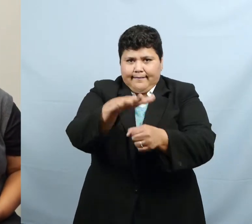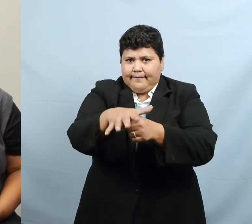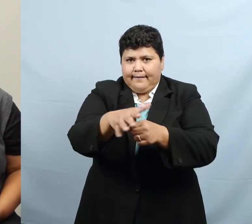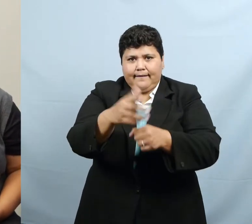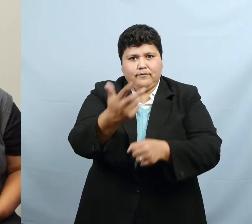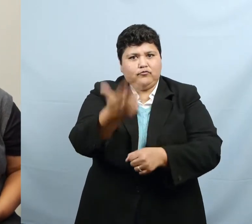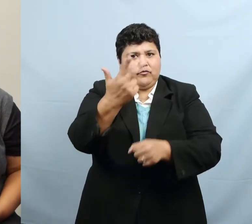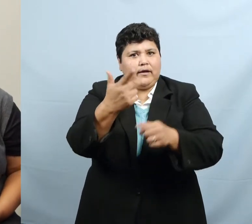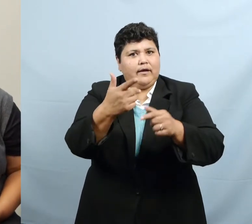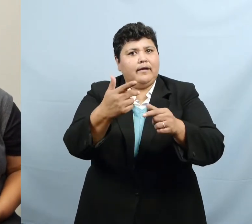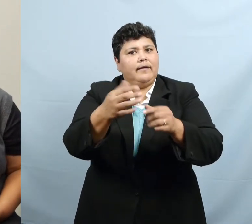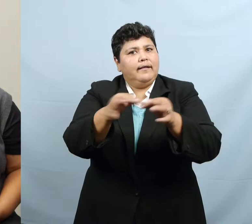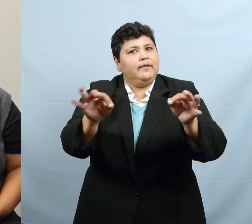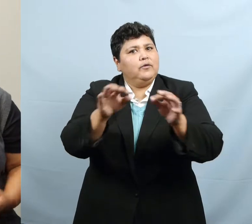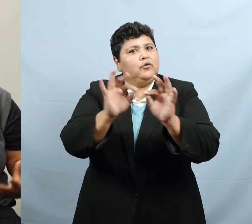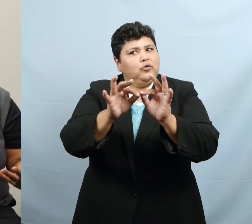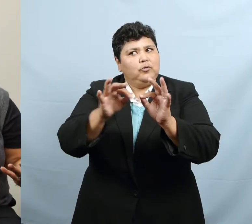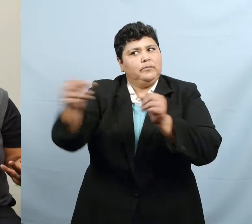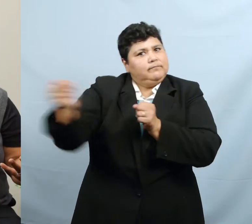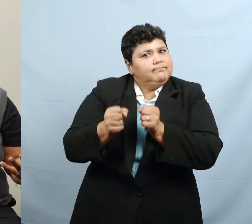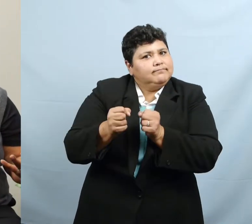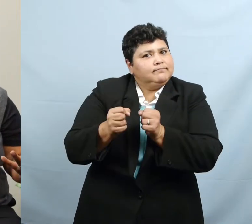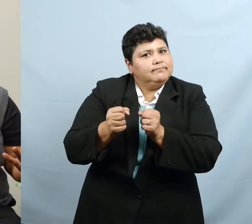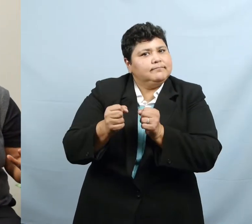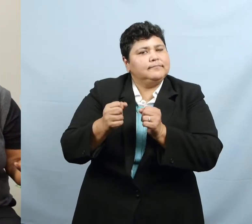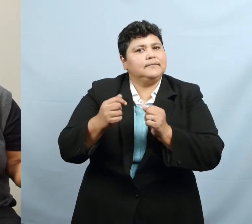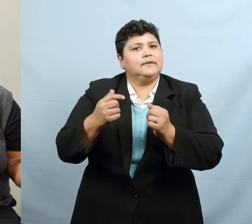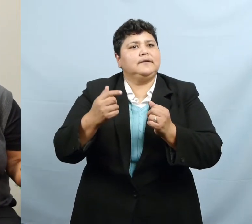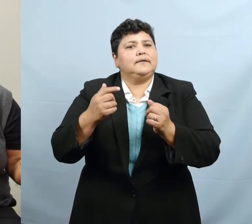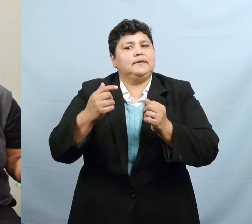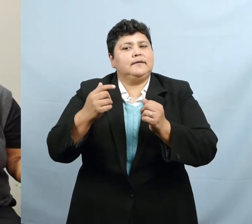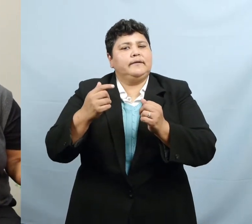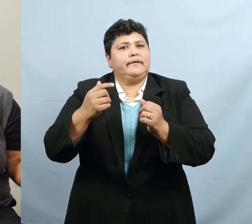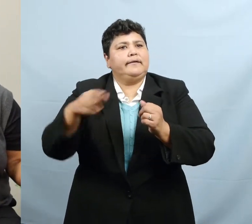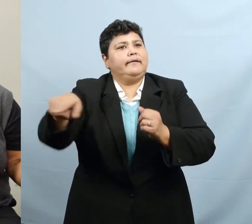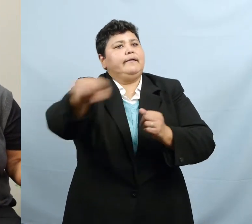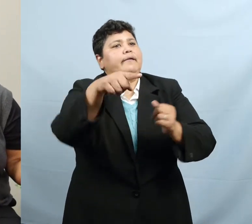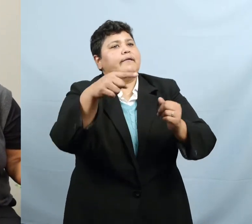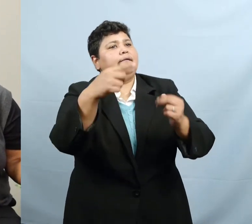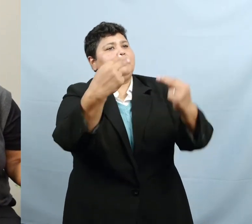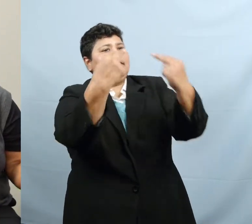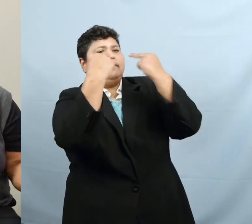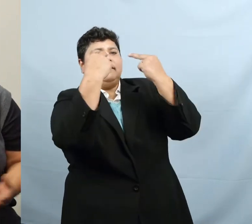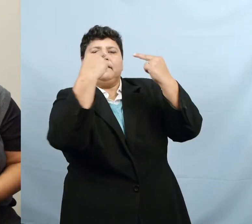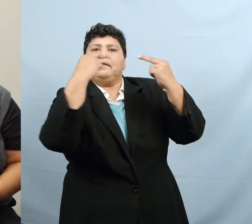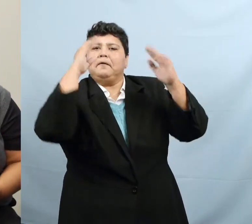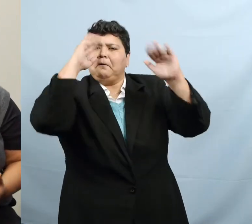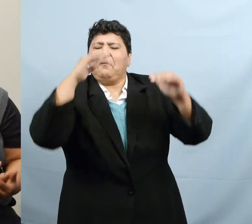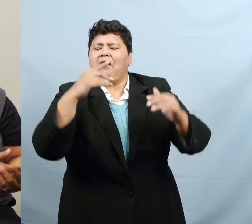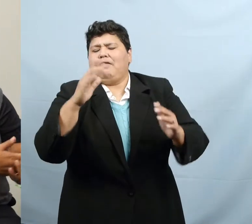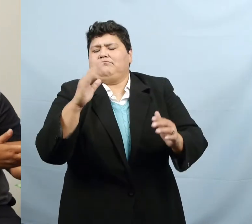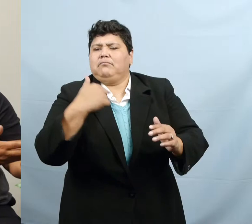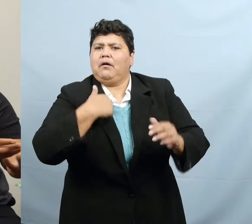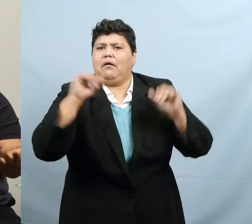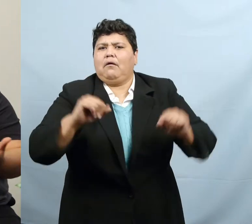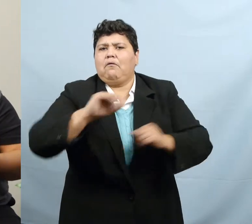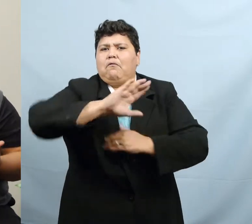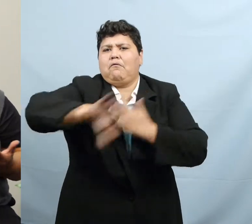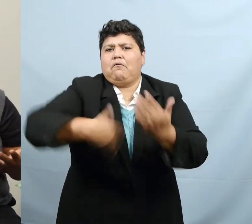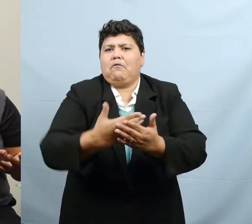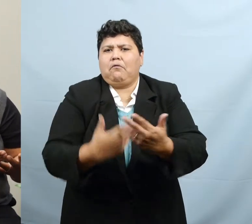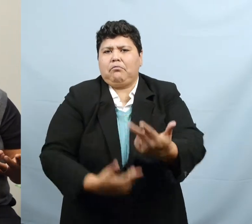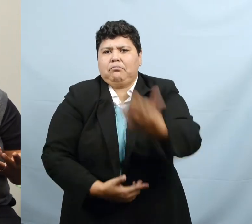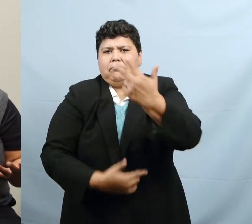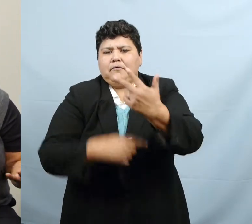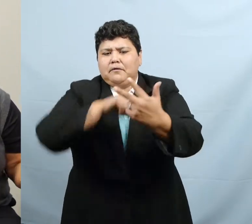there that they can team you up with. And there's this expectation or perception that we can do it all, that we're able to do all